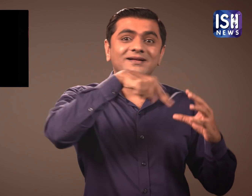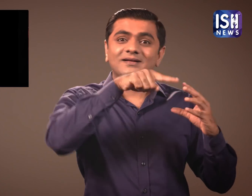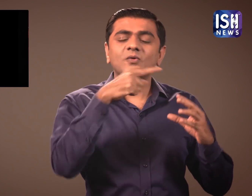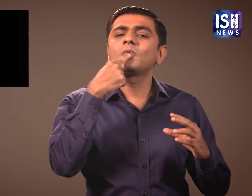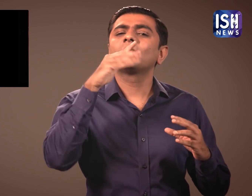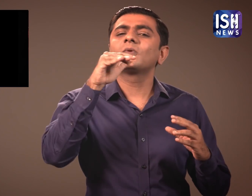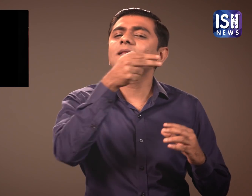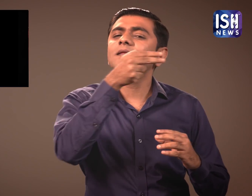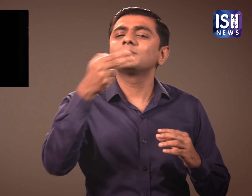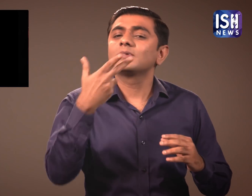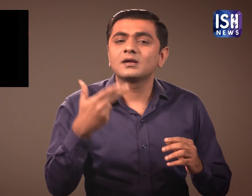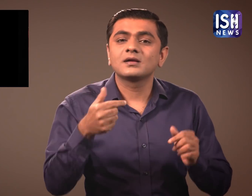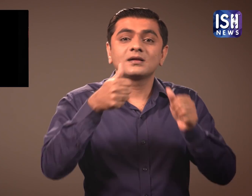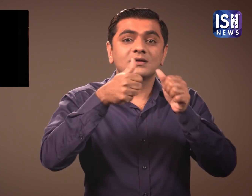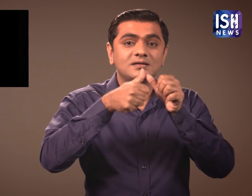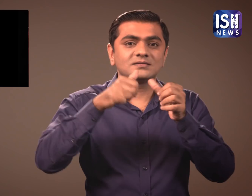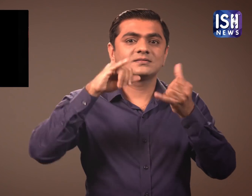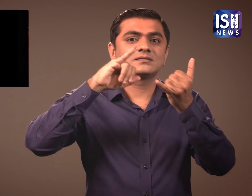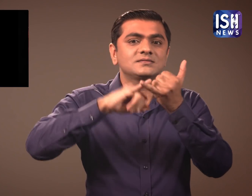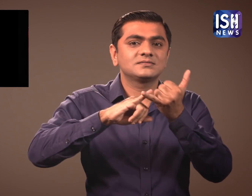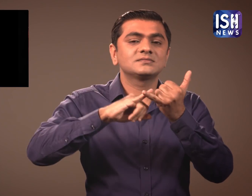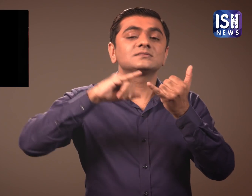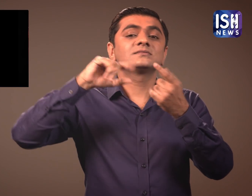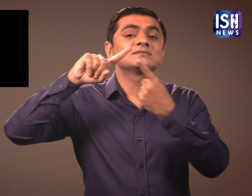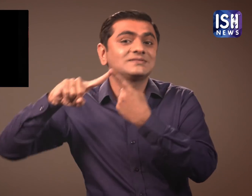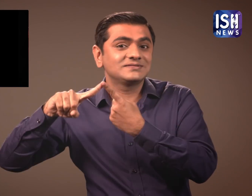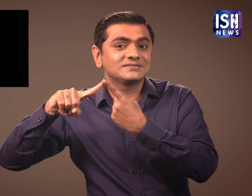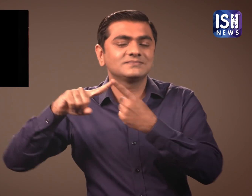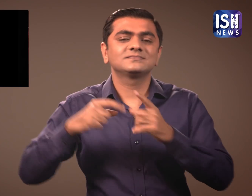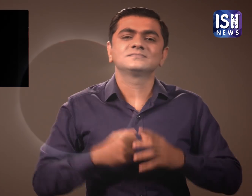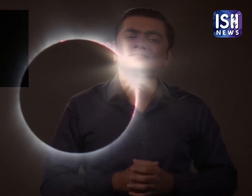2. is called the Annual Solar Eclipse.